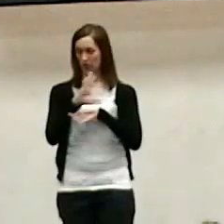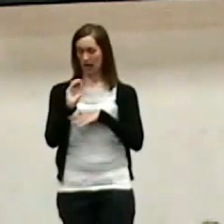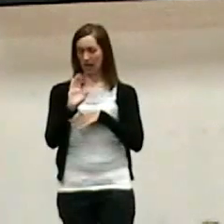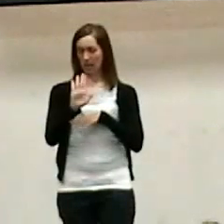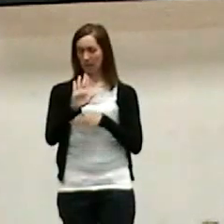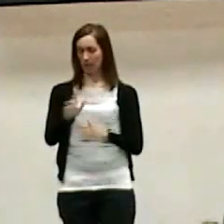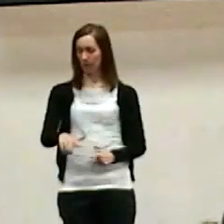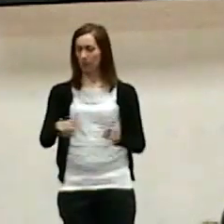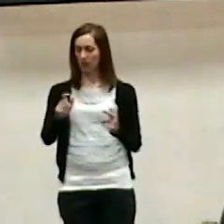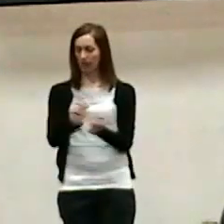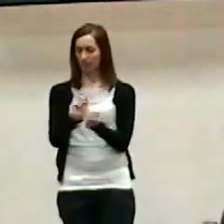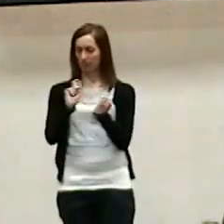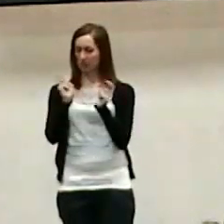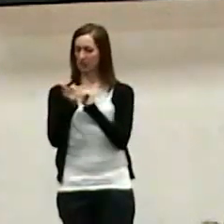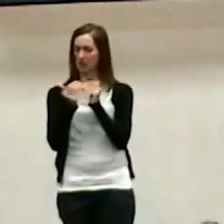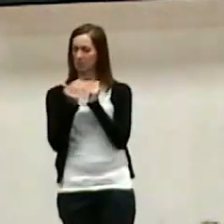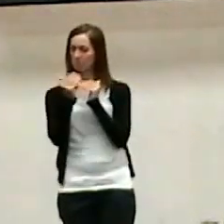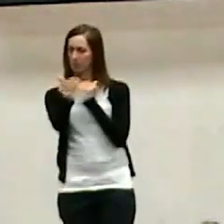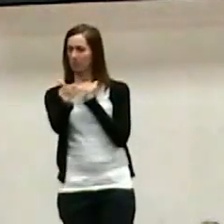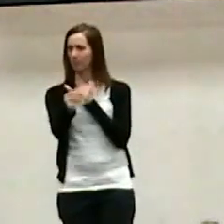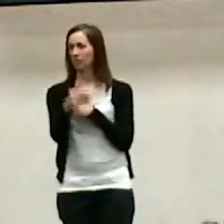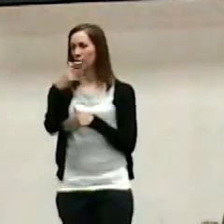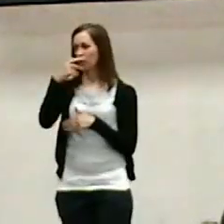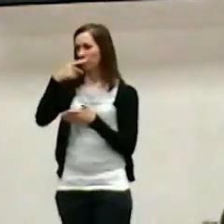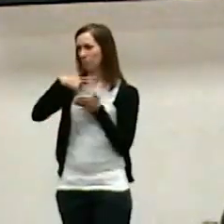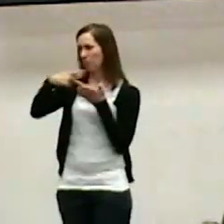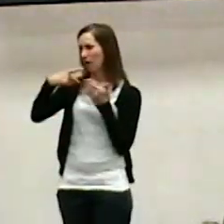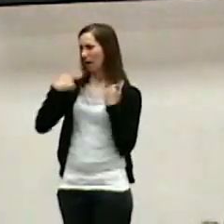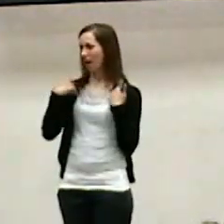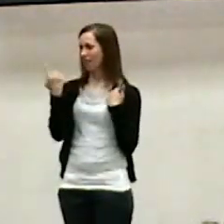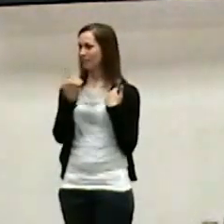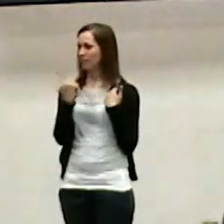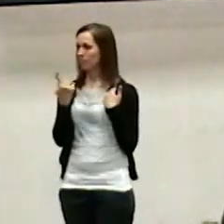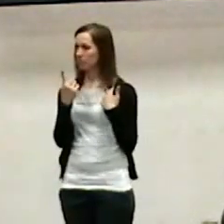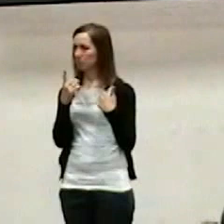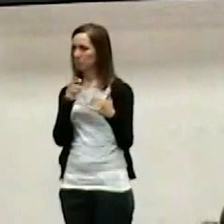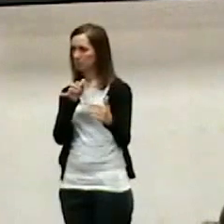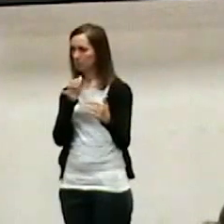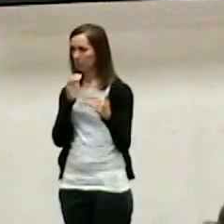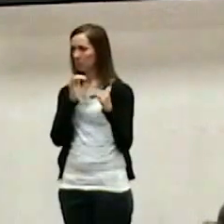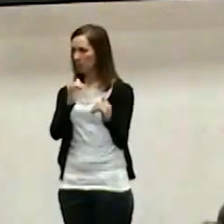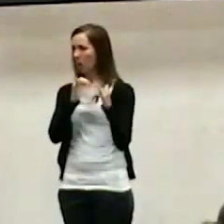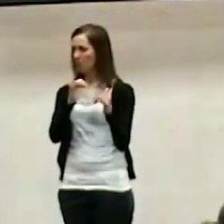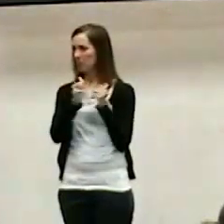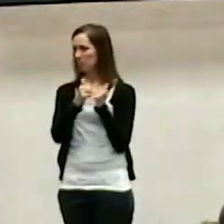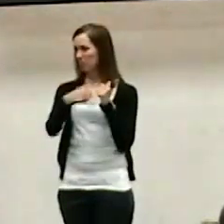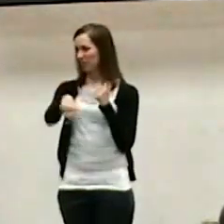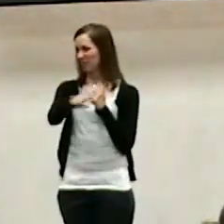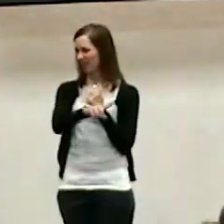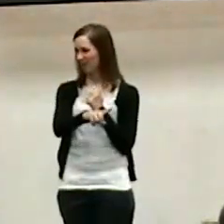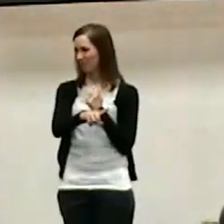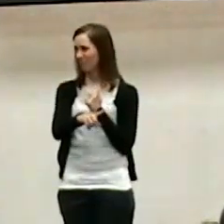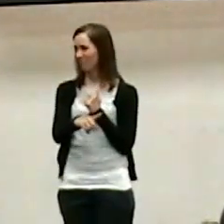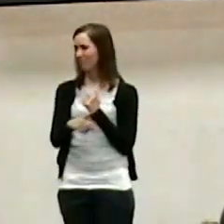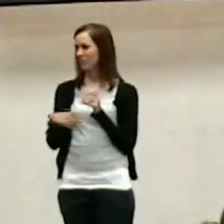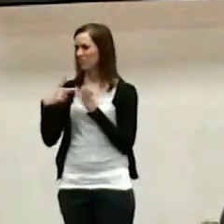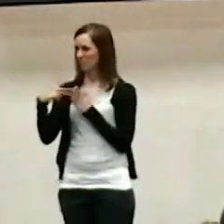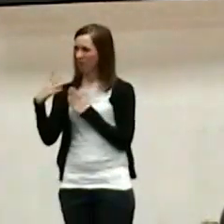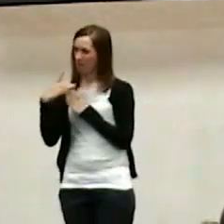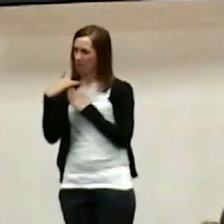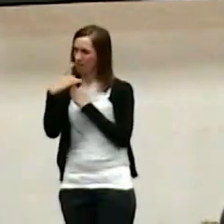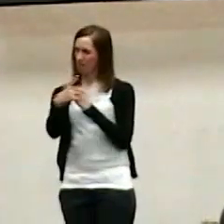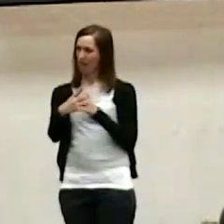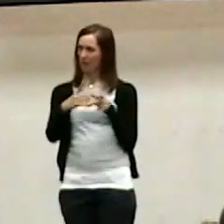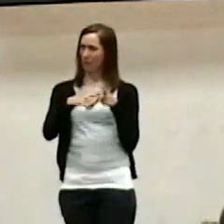They had something in common. He had something in common with Priscilla and Aquila. They were being led by God to that place for that time.